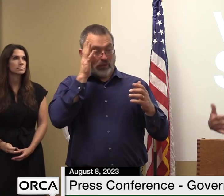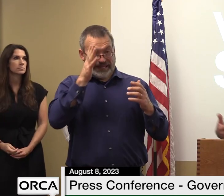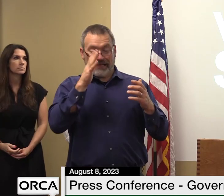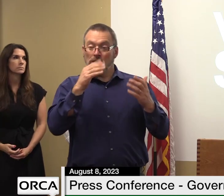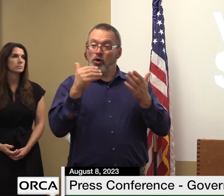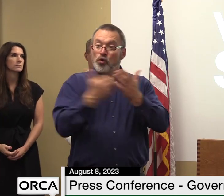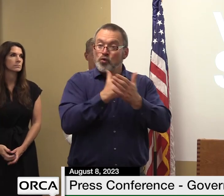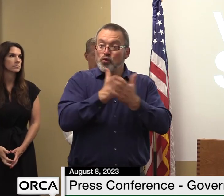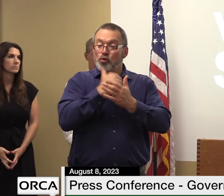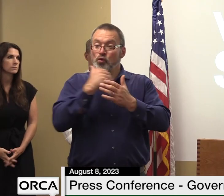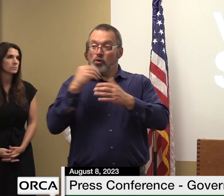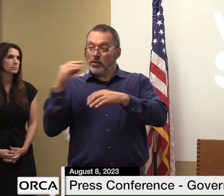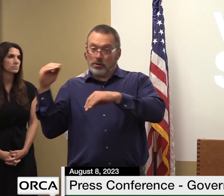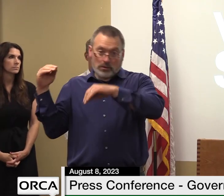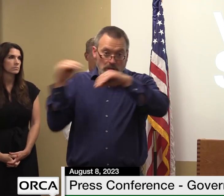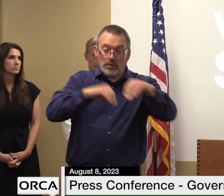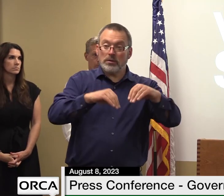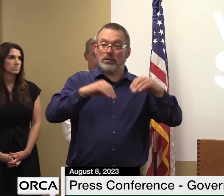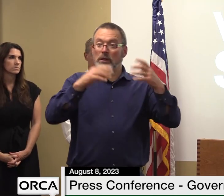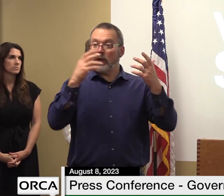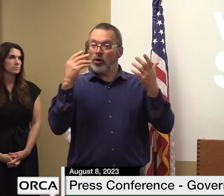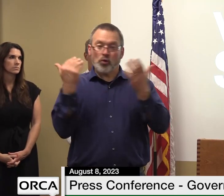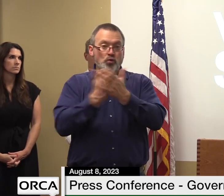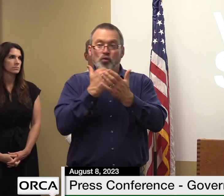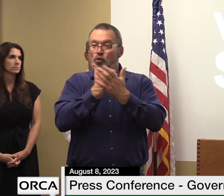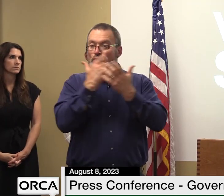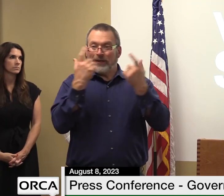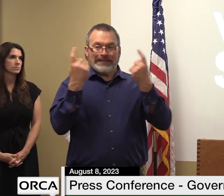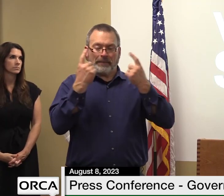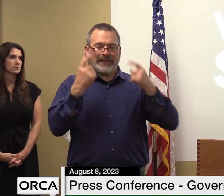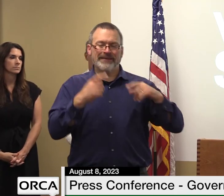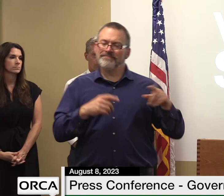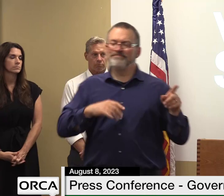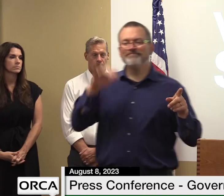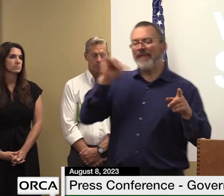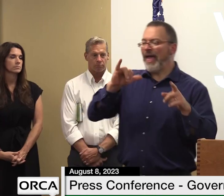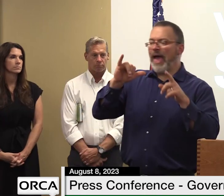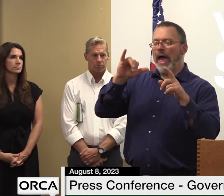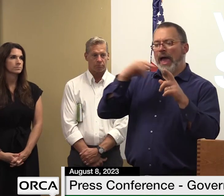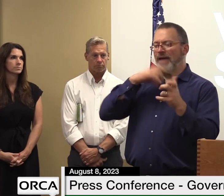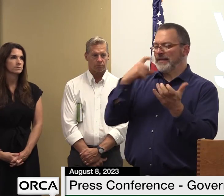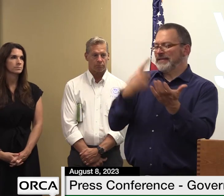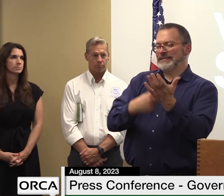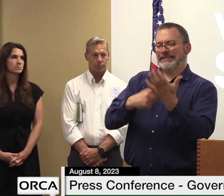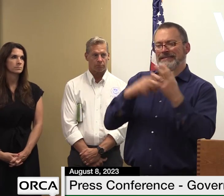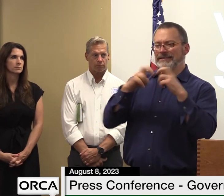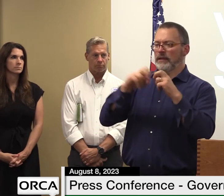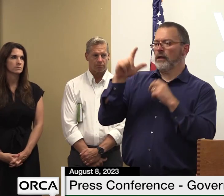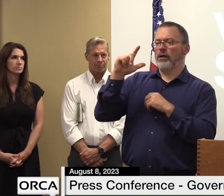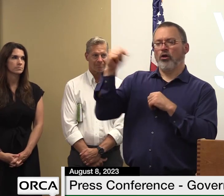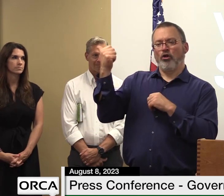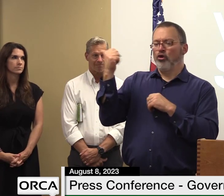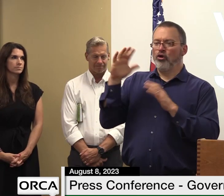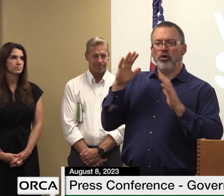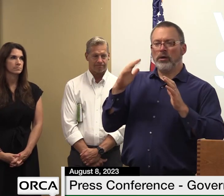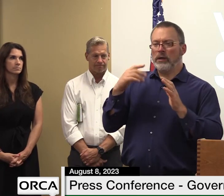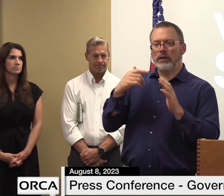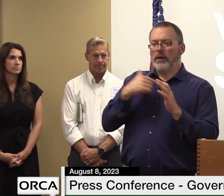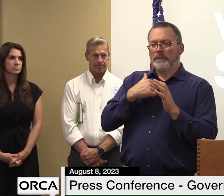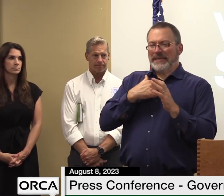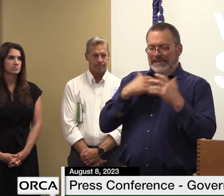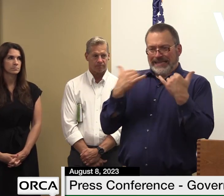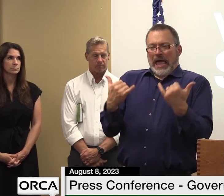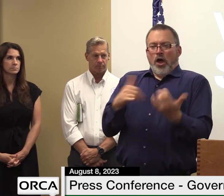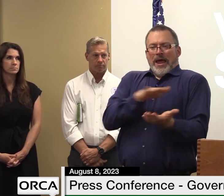that's another conversation in another area so uh well i'm going to stay in this lane for for right now